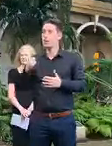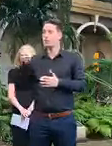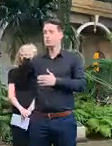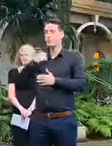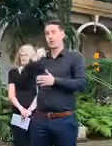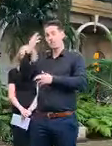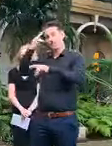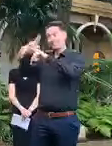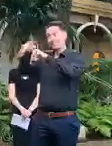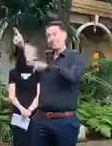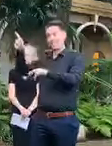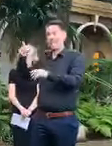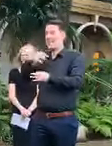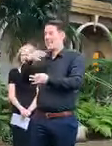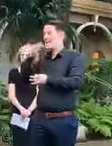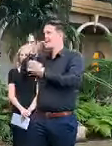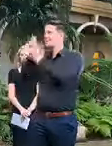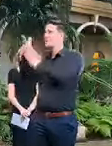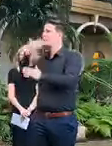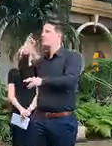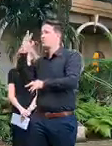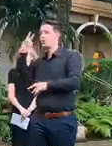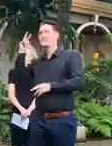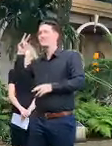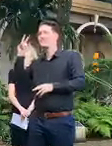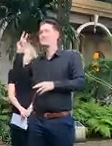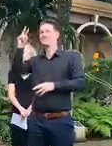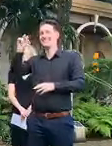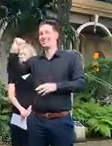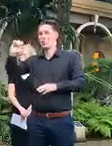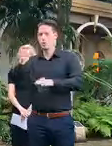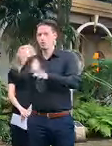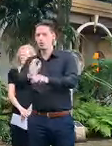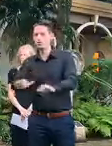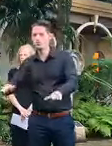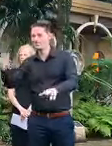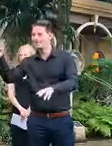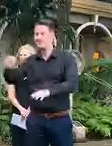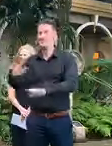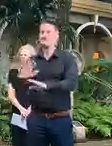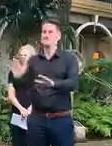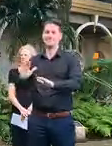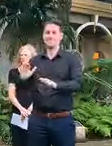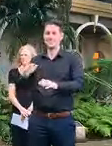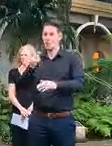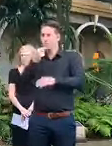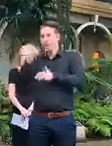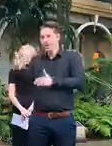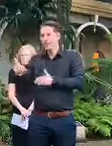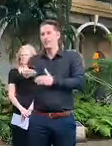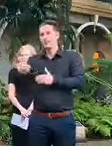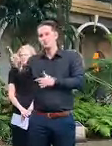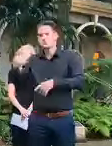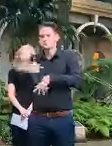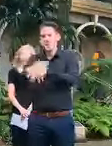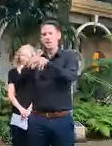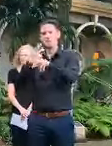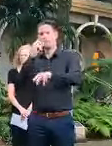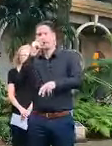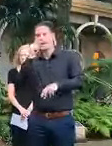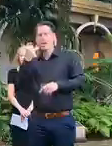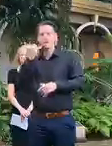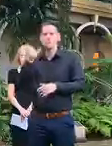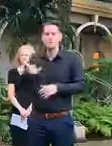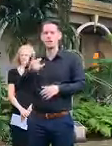not to see their grandparents for their grandchildren for a short period of time, to Skype with them, to